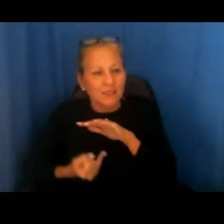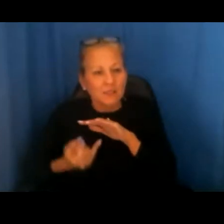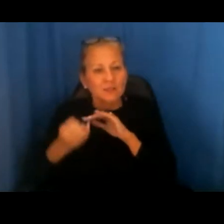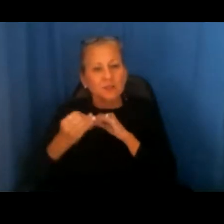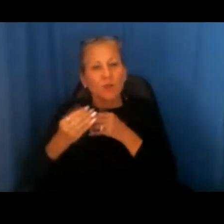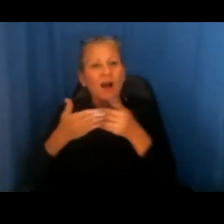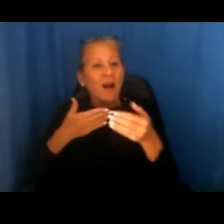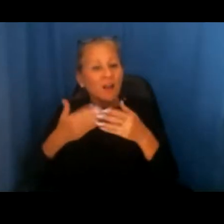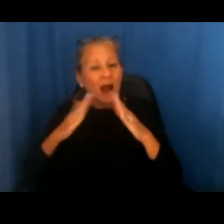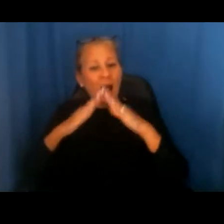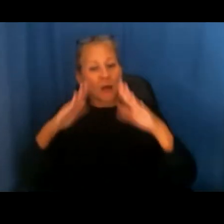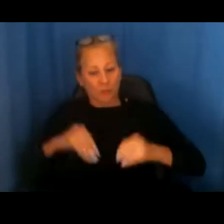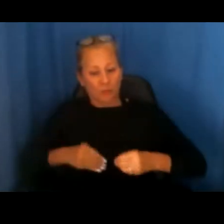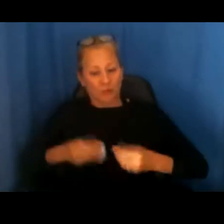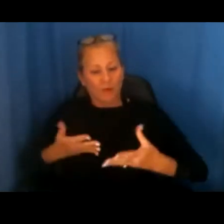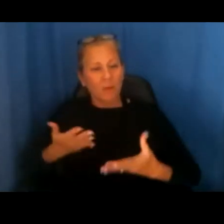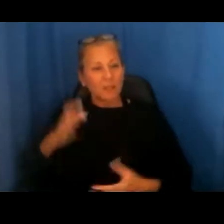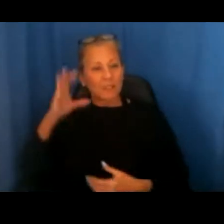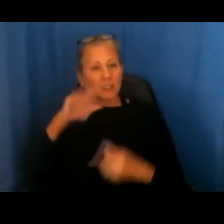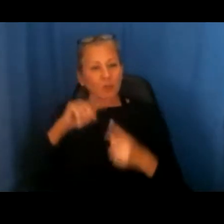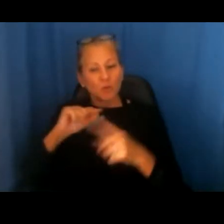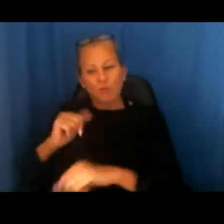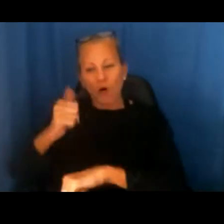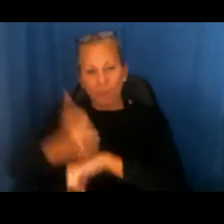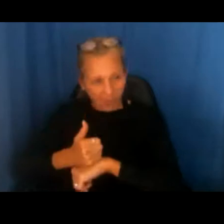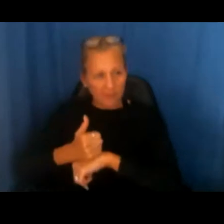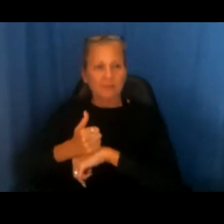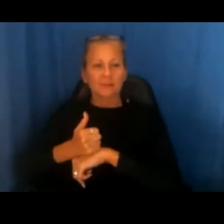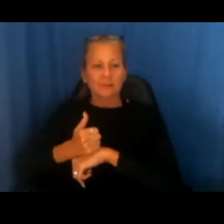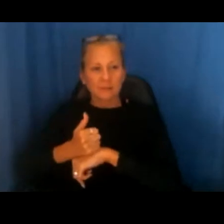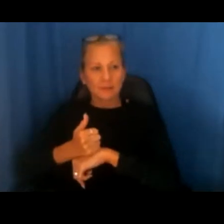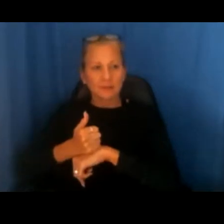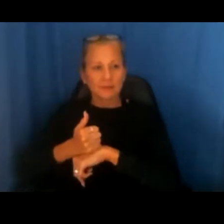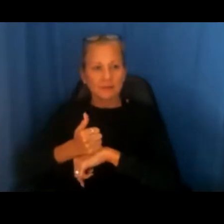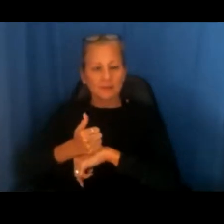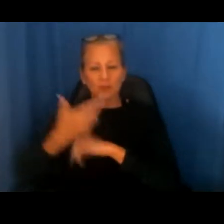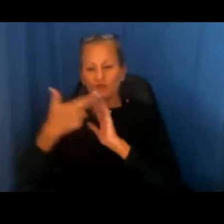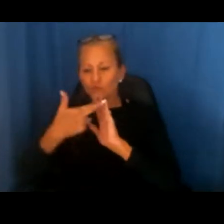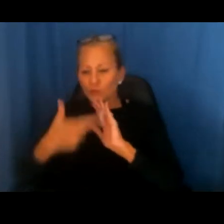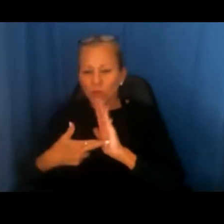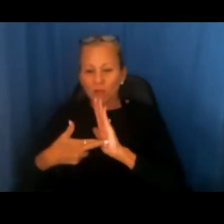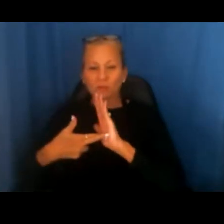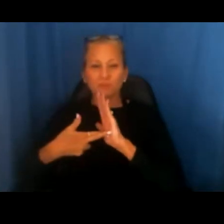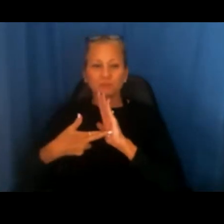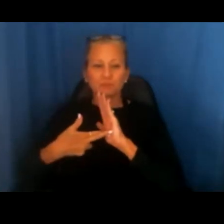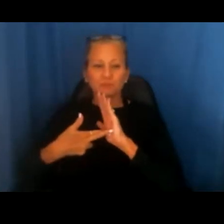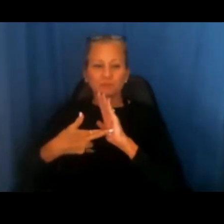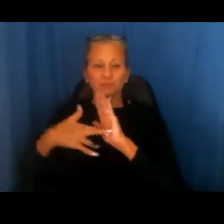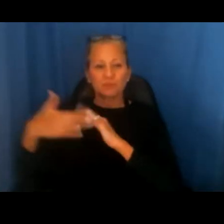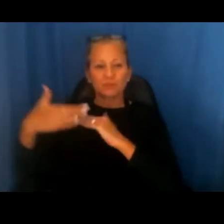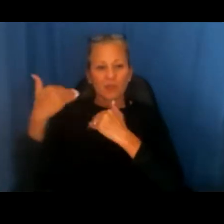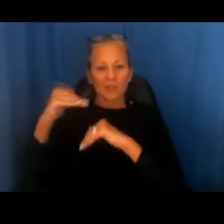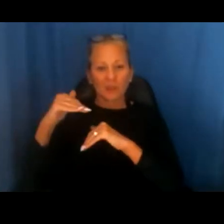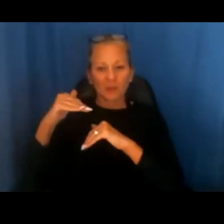though a housing provider may seek to put in place a rule that would limit the